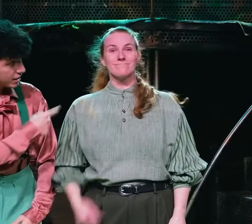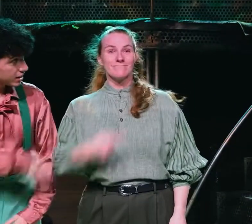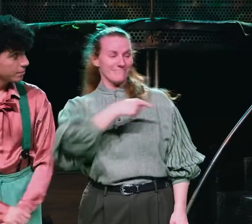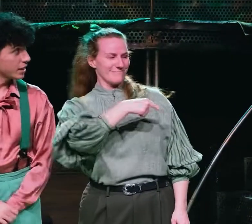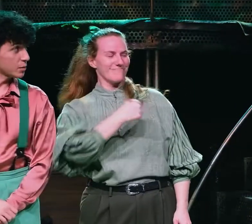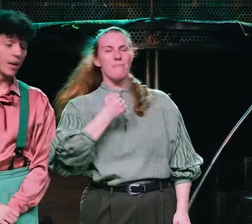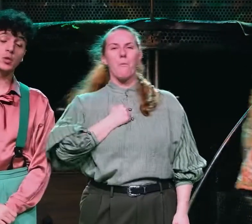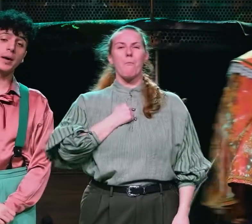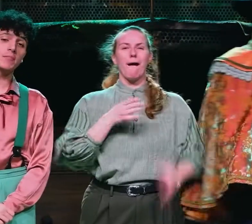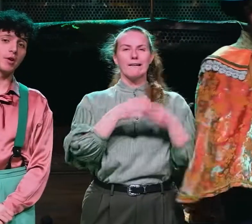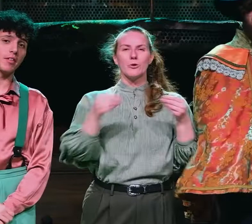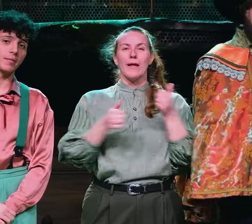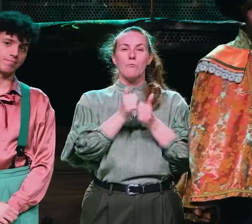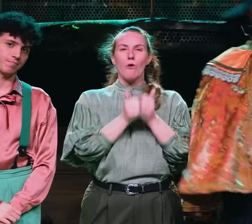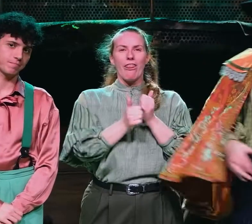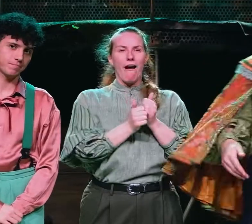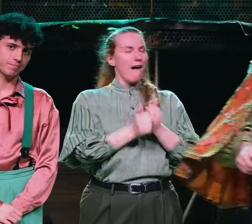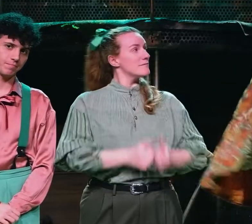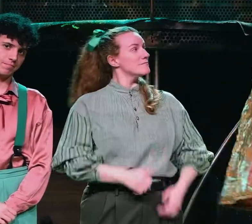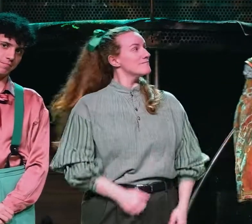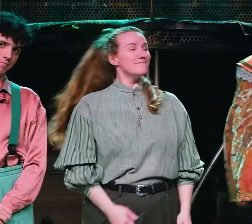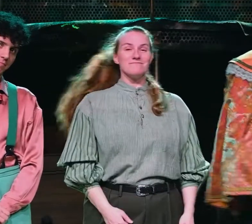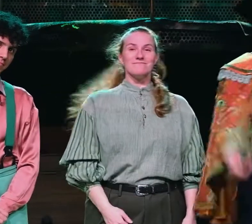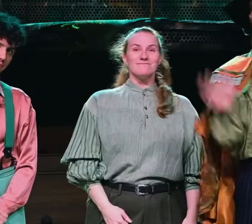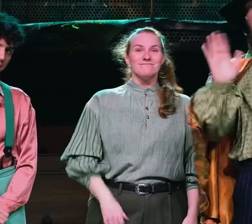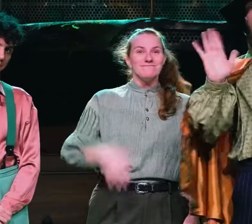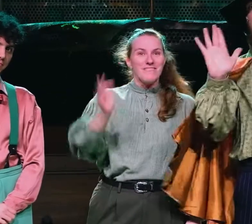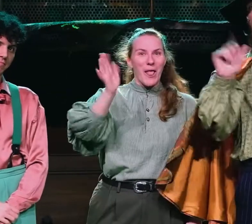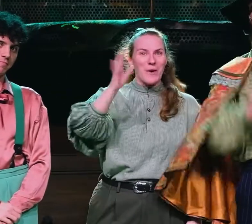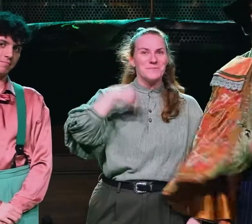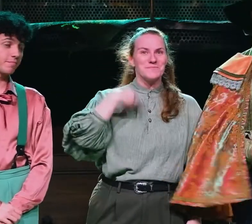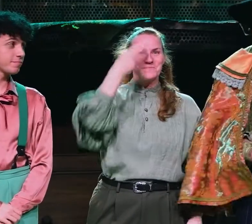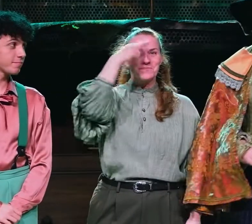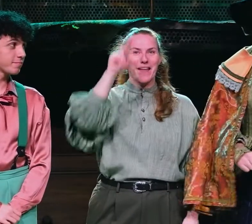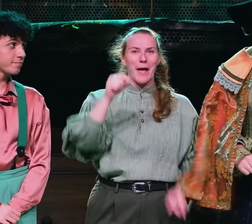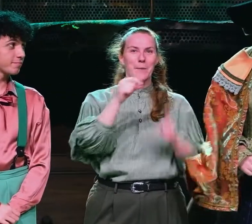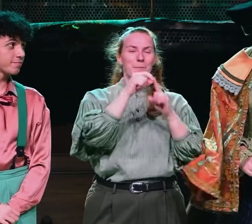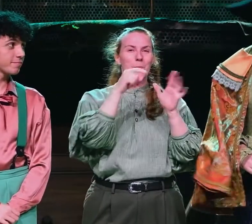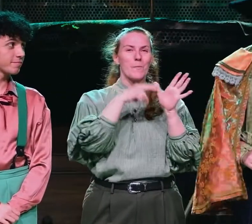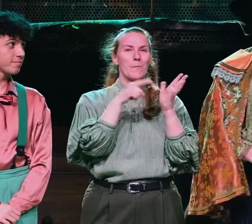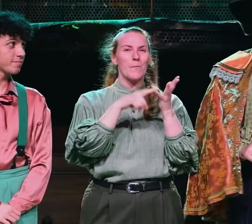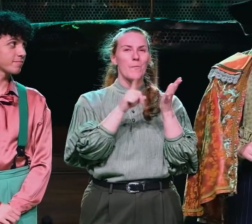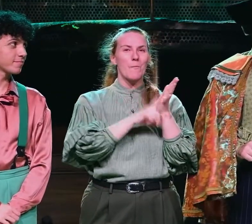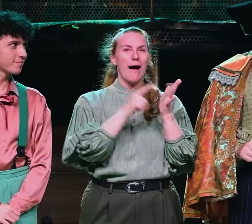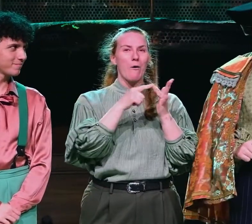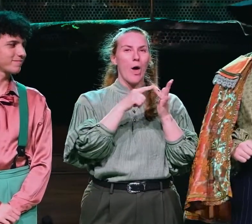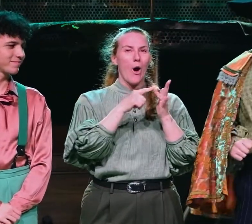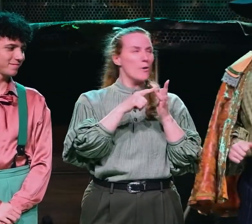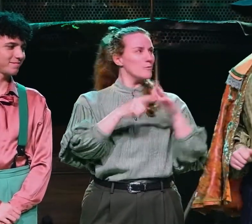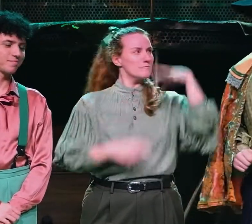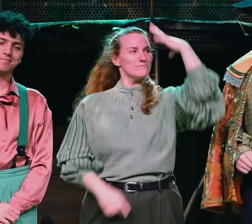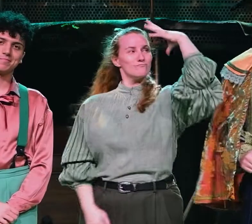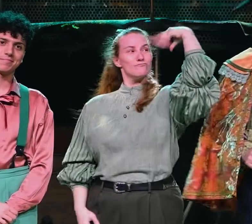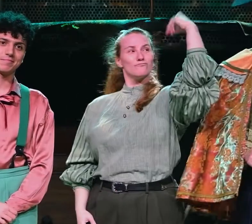This is my twin brother. Hello, my name is Paolo.